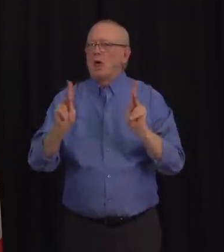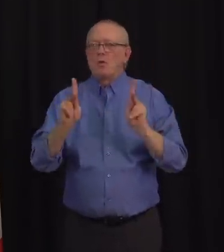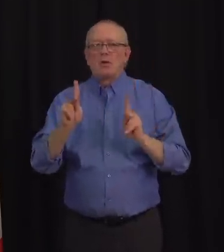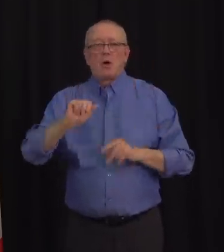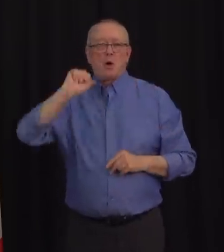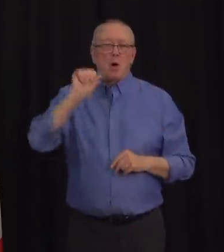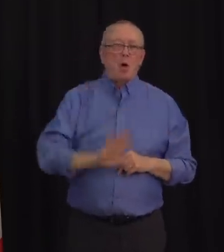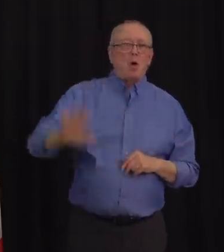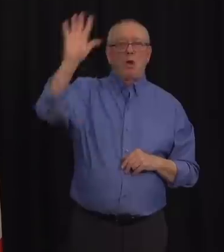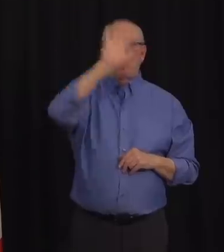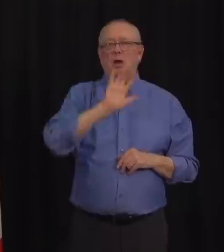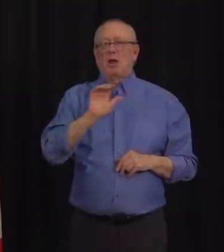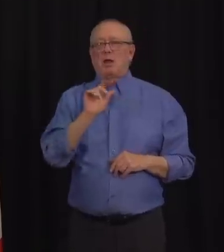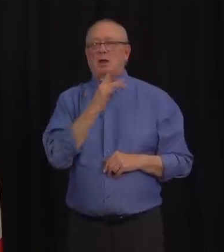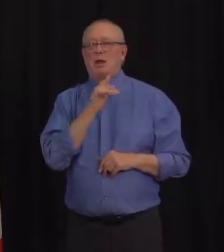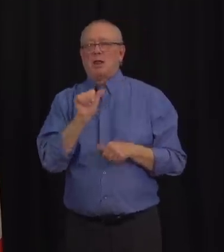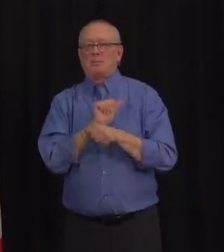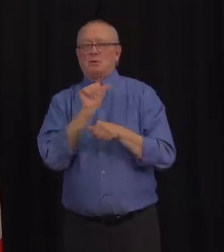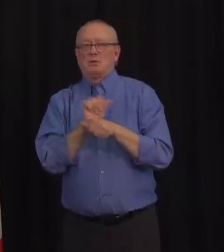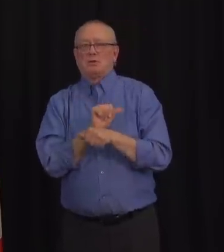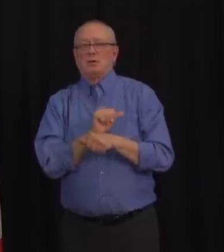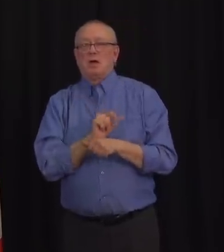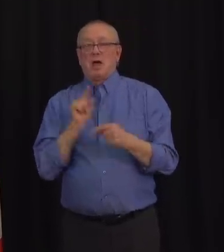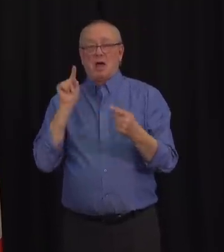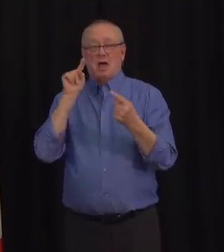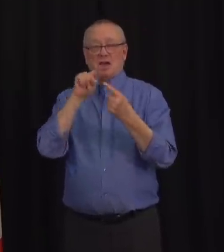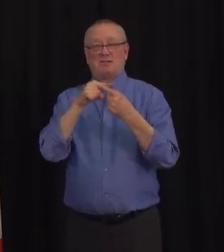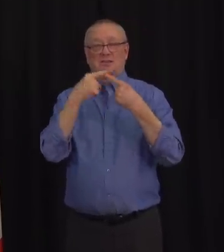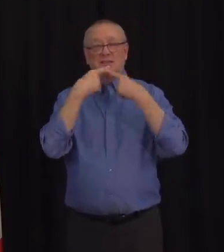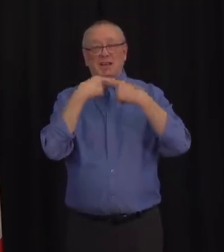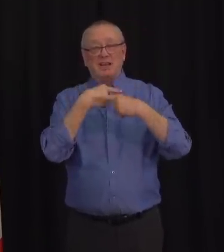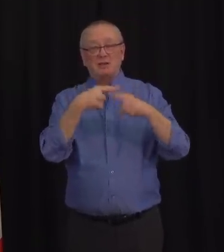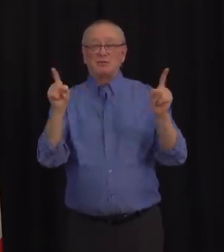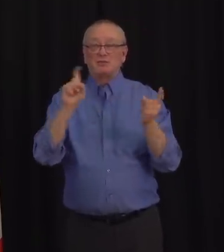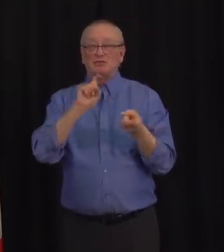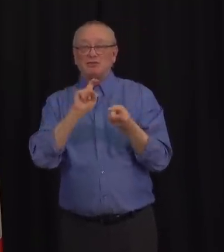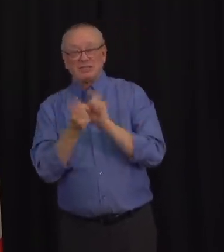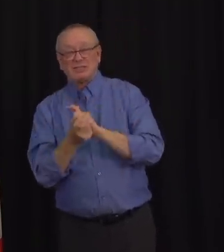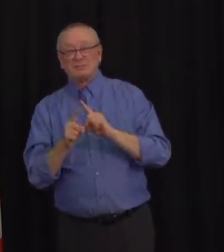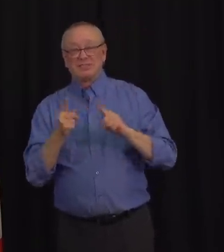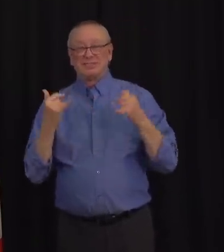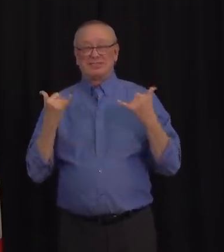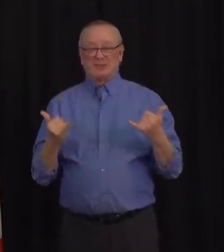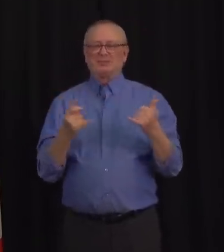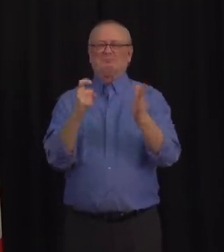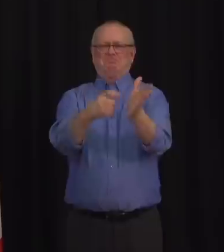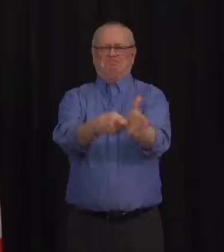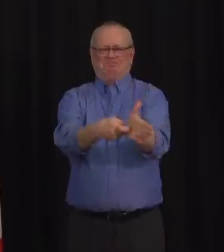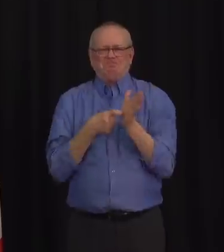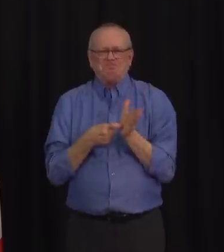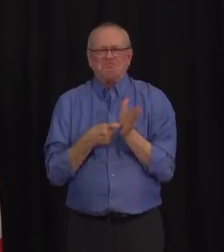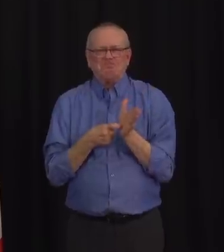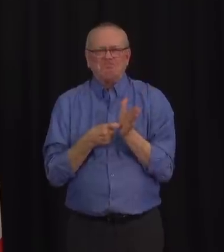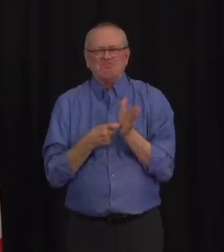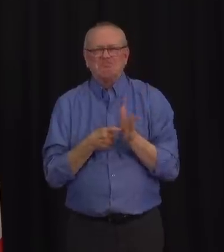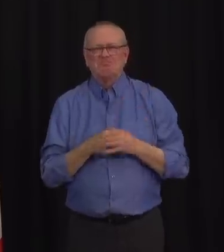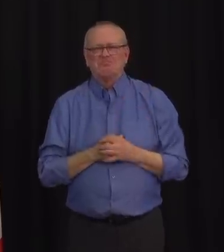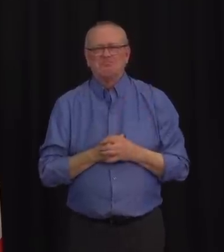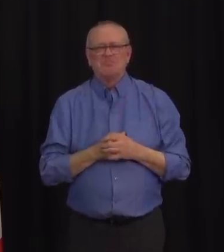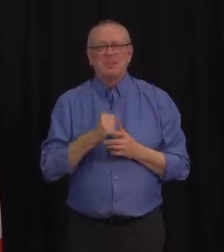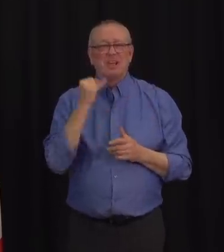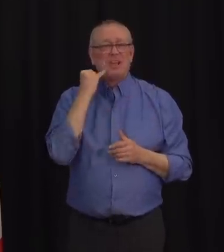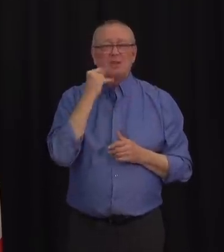place until further notice and they're mandatory. Not following them could result in fines of $1,000